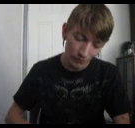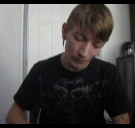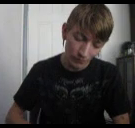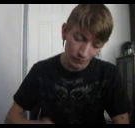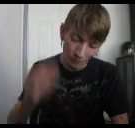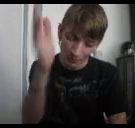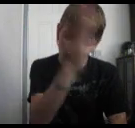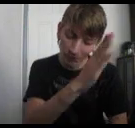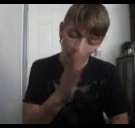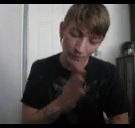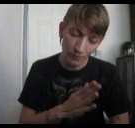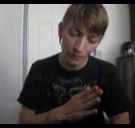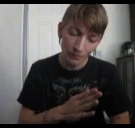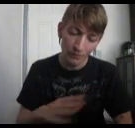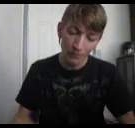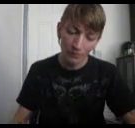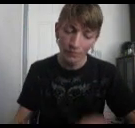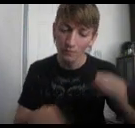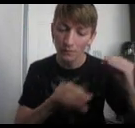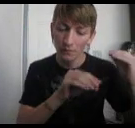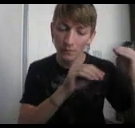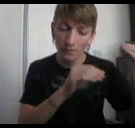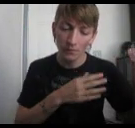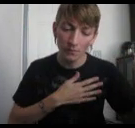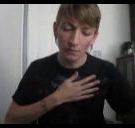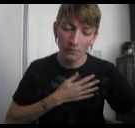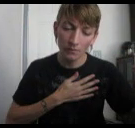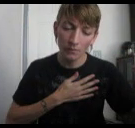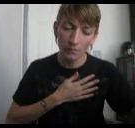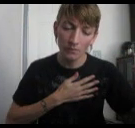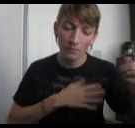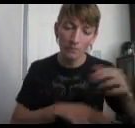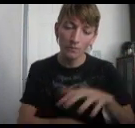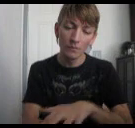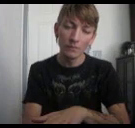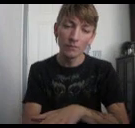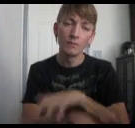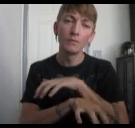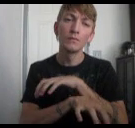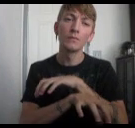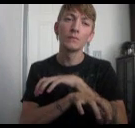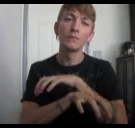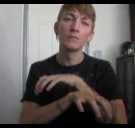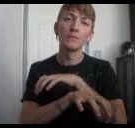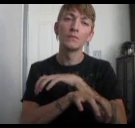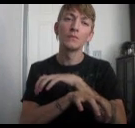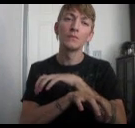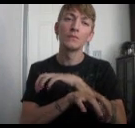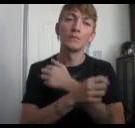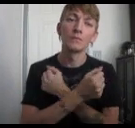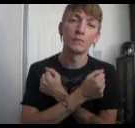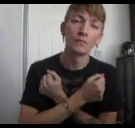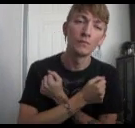Never could it stay with the whole day long